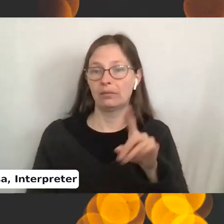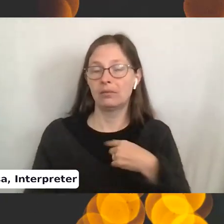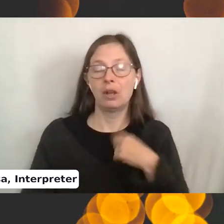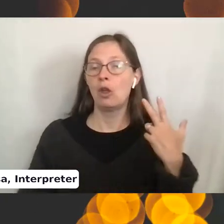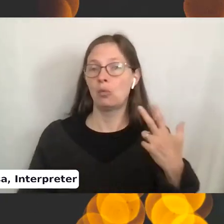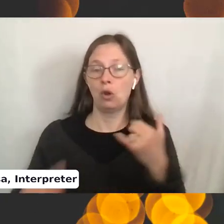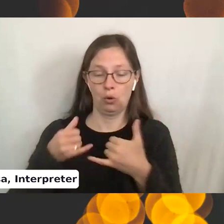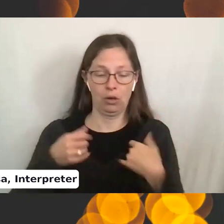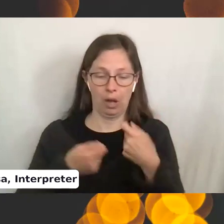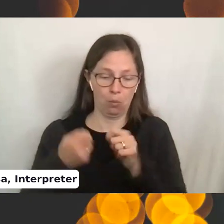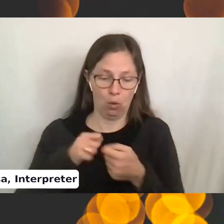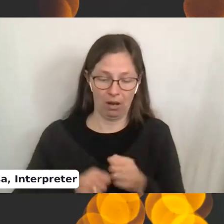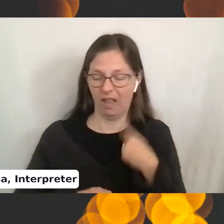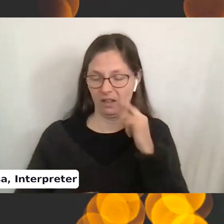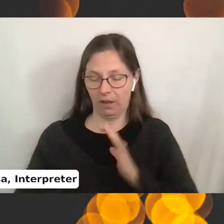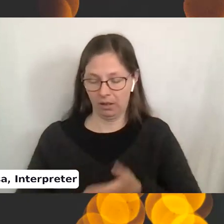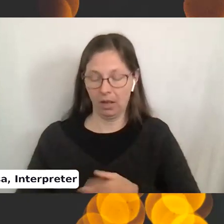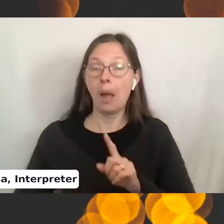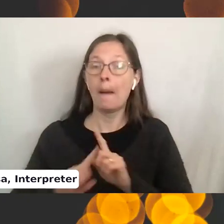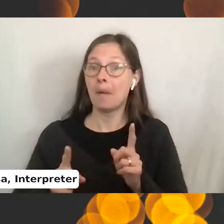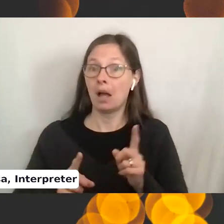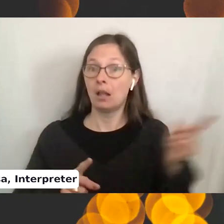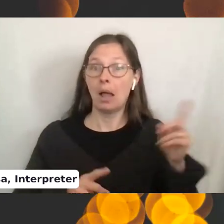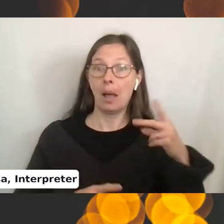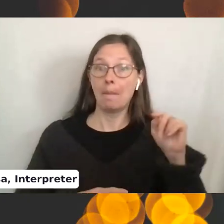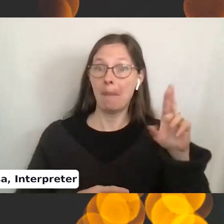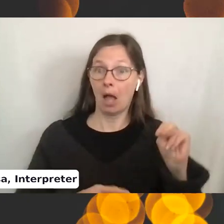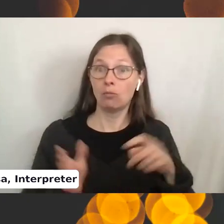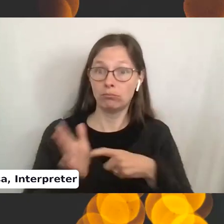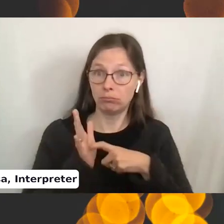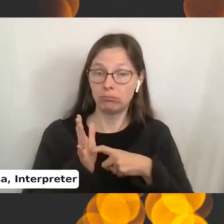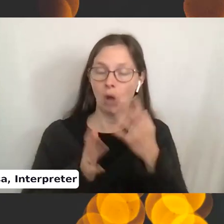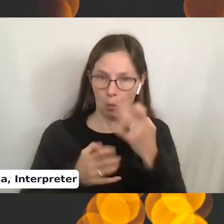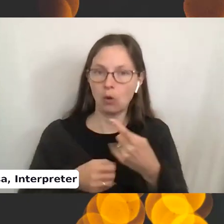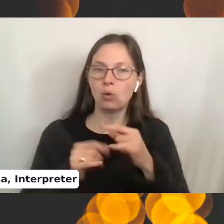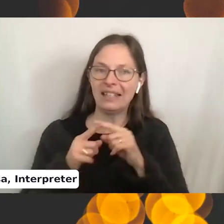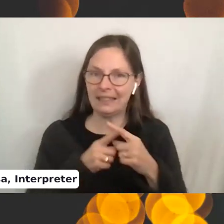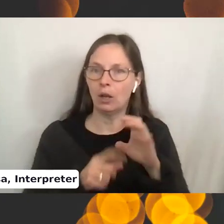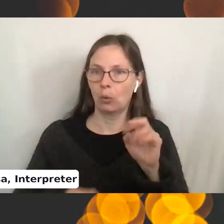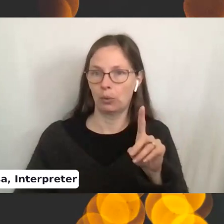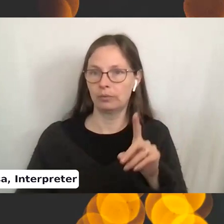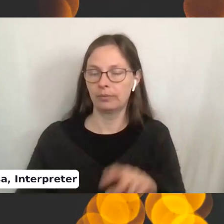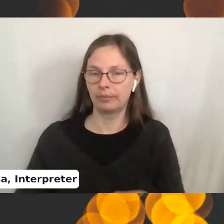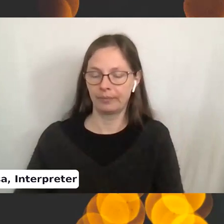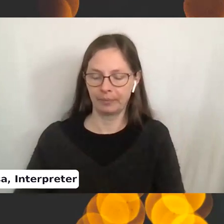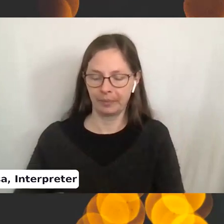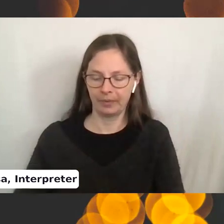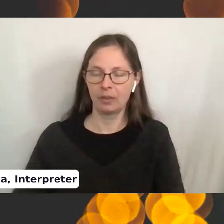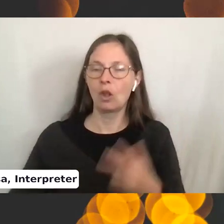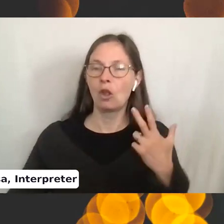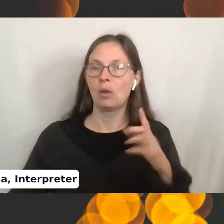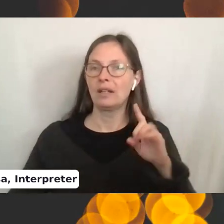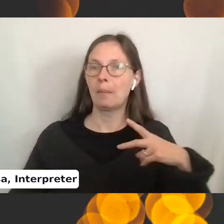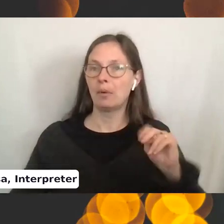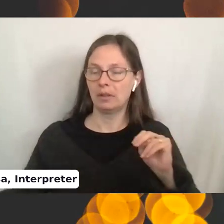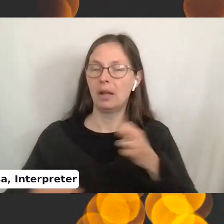yarn and braided them together and I think it's fine. But what they wanted you to do was actually that. They wanted you to do three double pointed needles